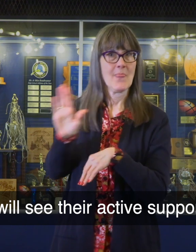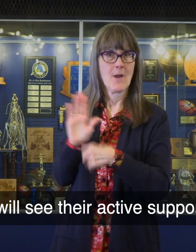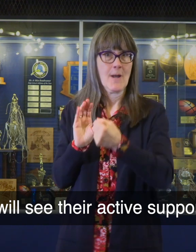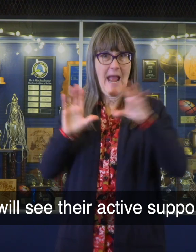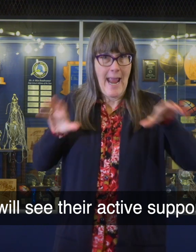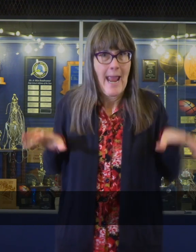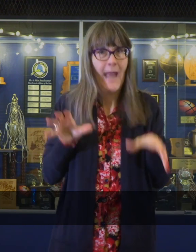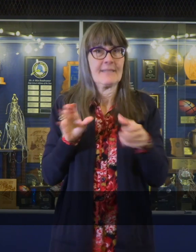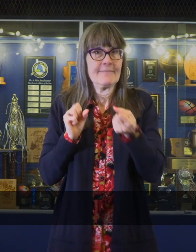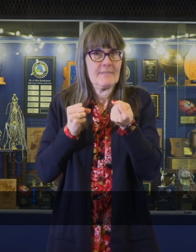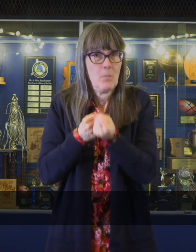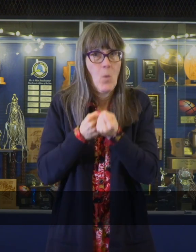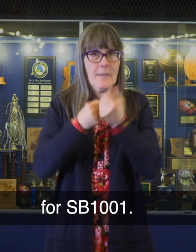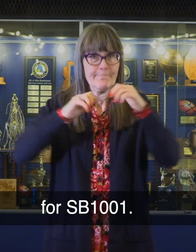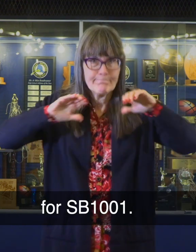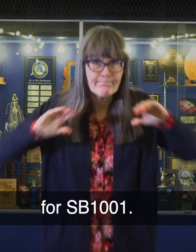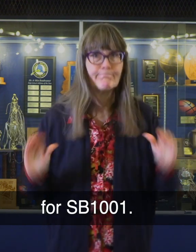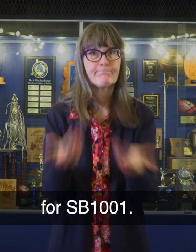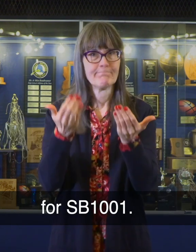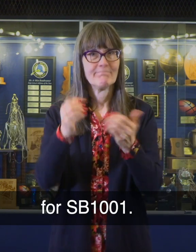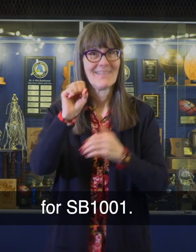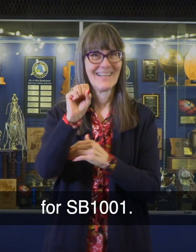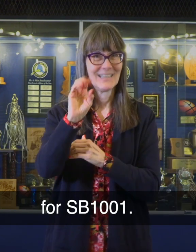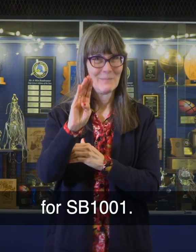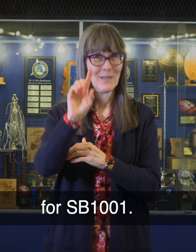support for SB 1001.